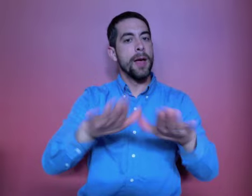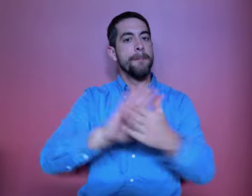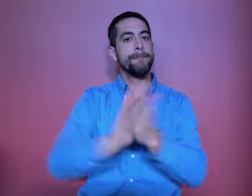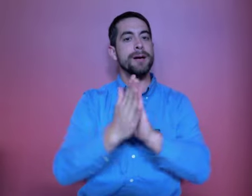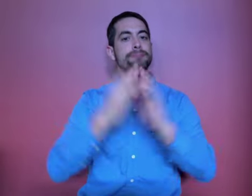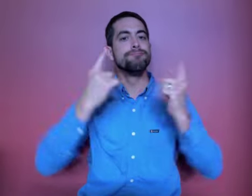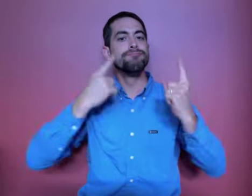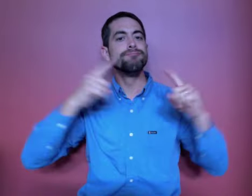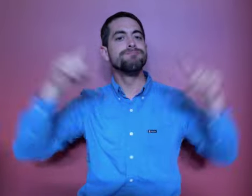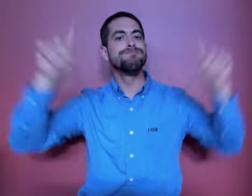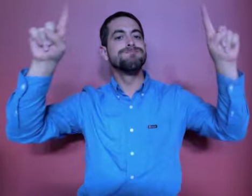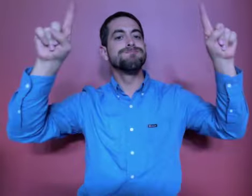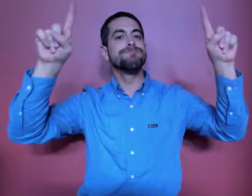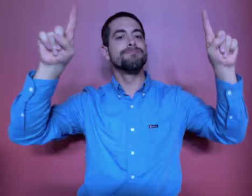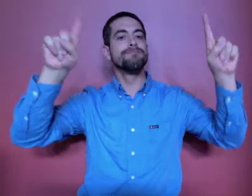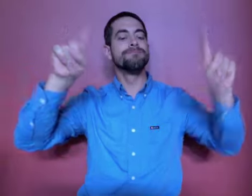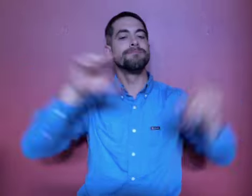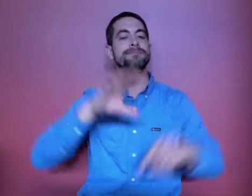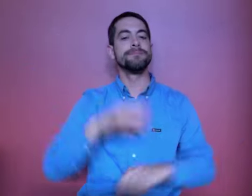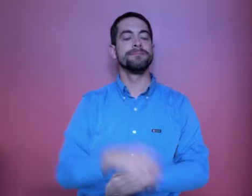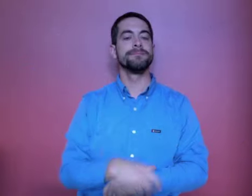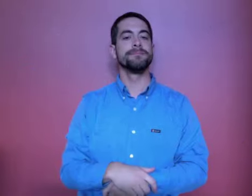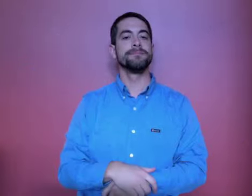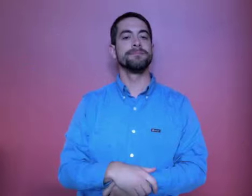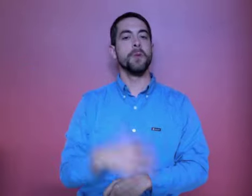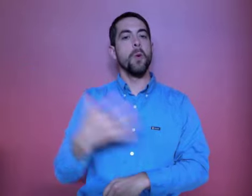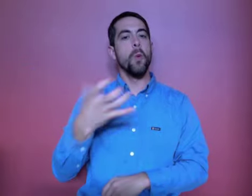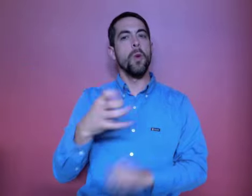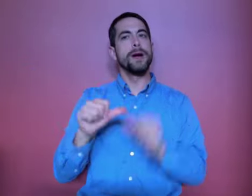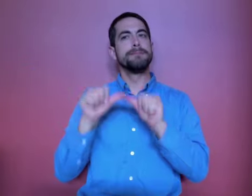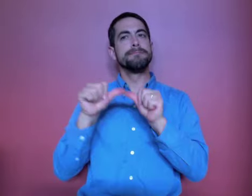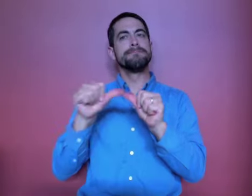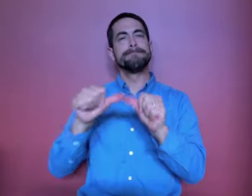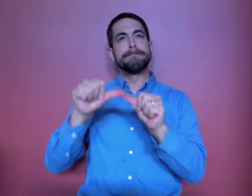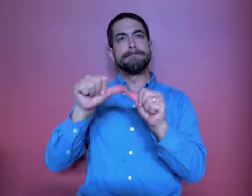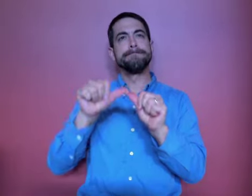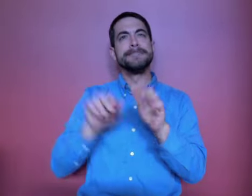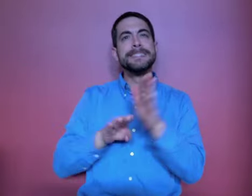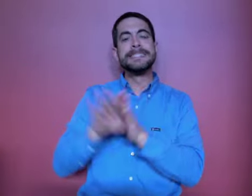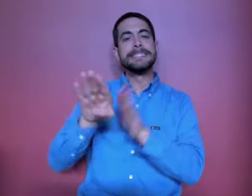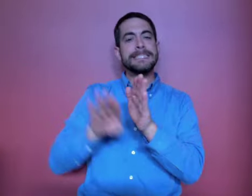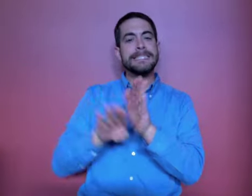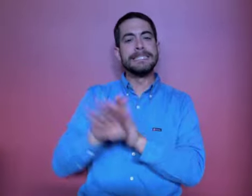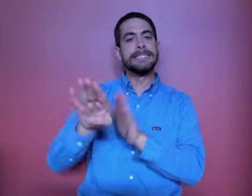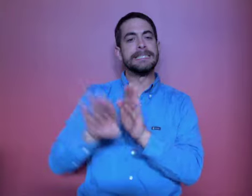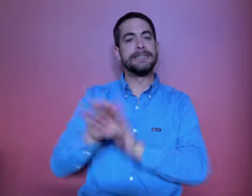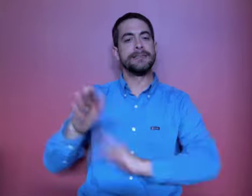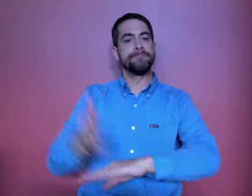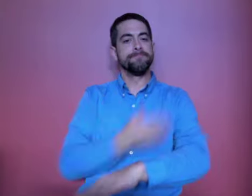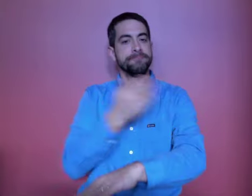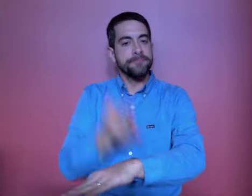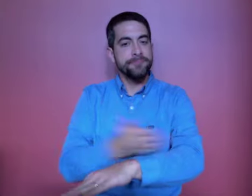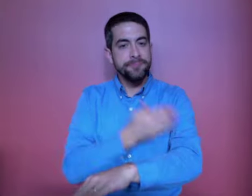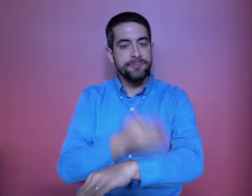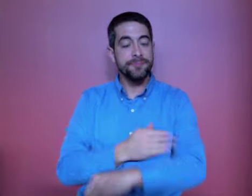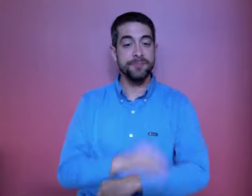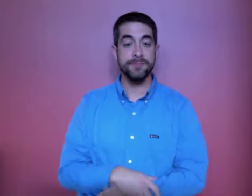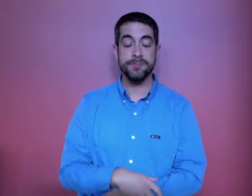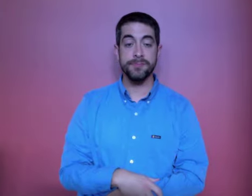The data is being collected to measure the success of the playground. It is also to be used for future